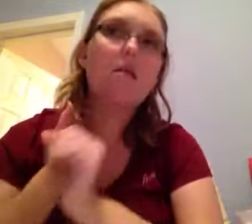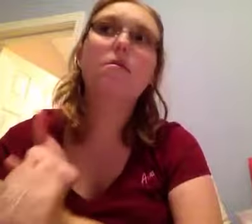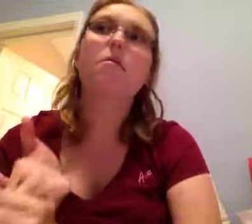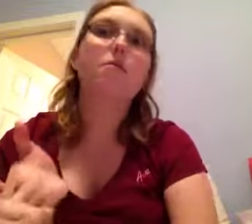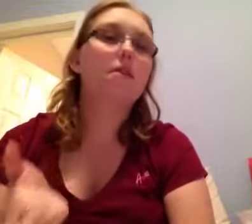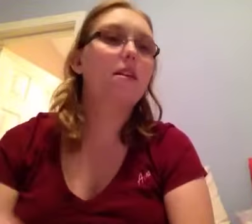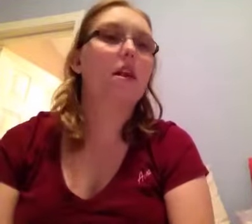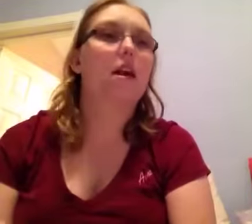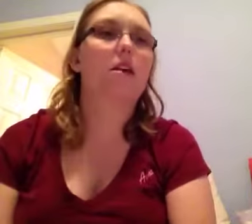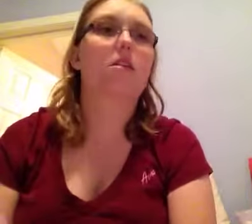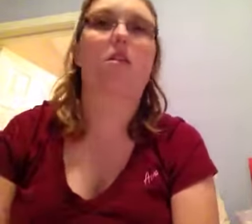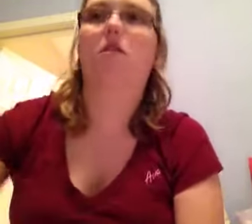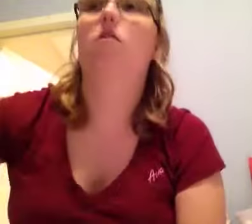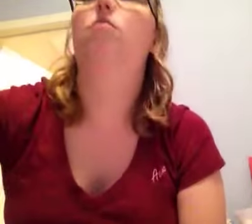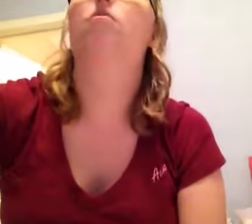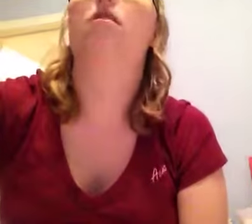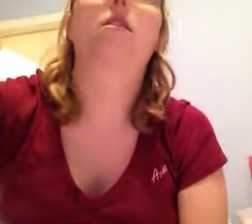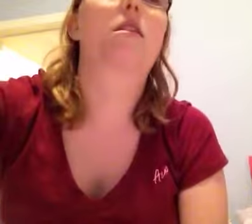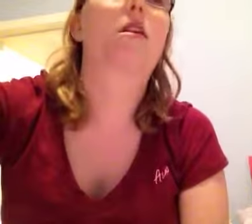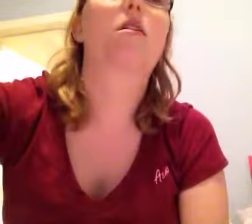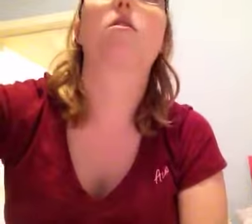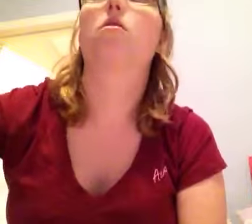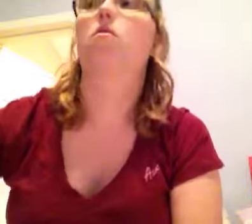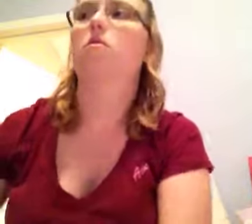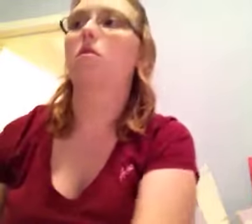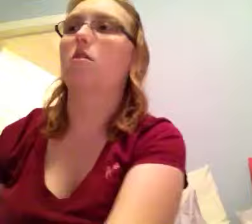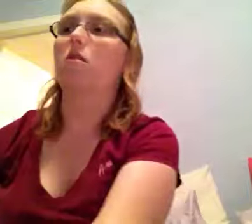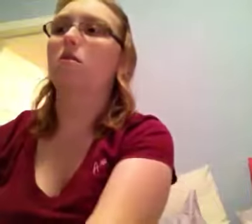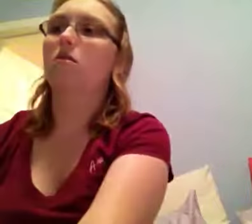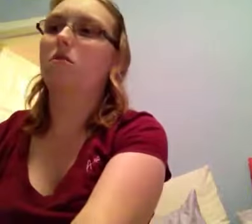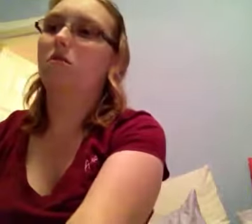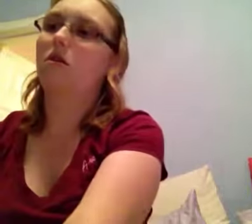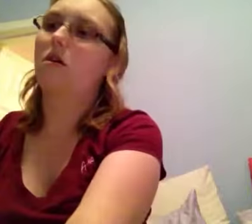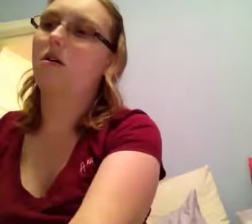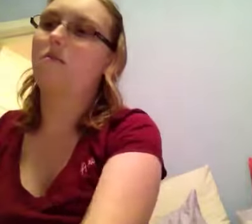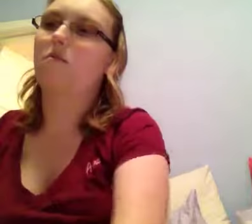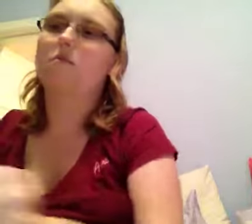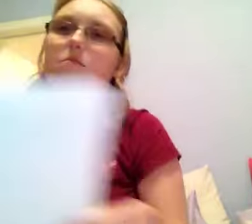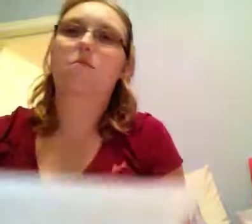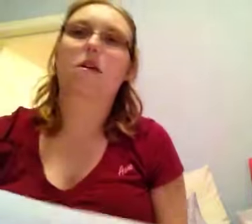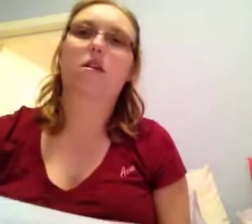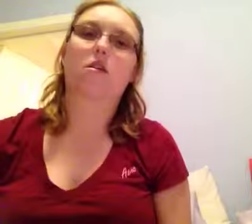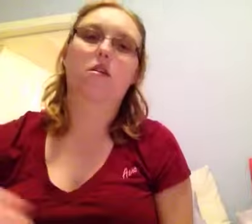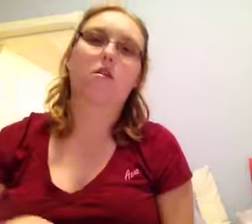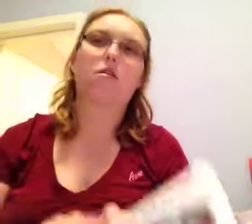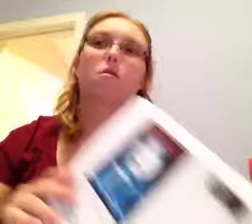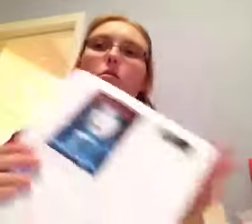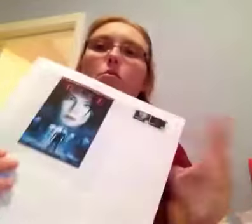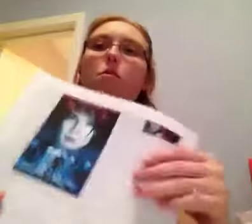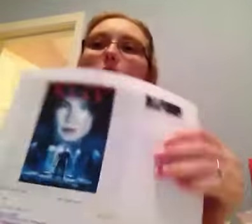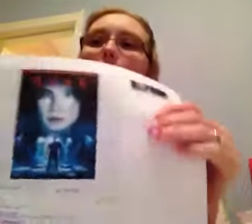um, the movies I saw was, um, I saw Rise,